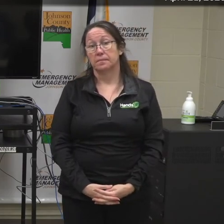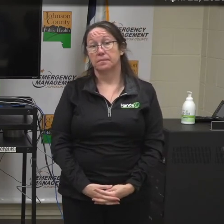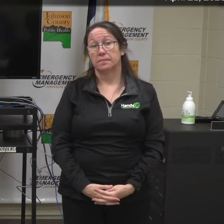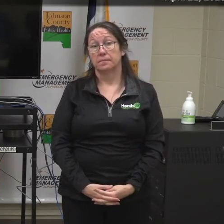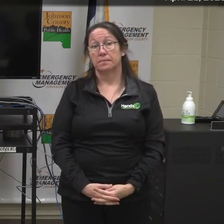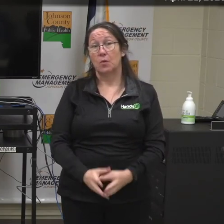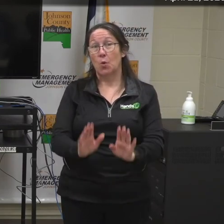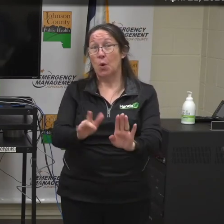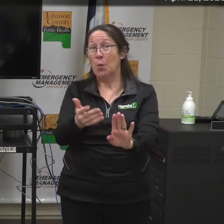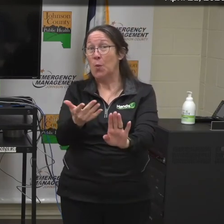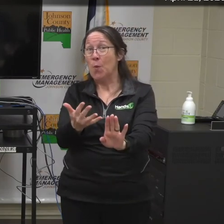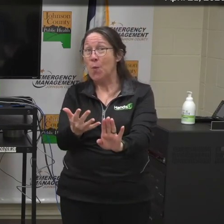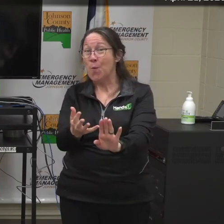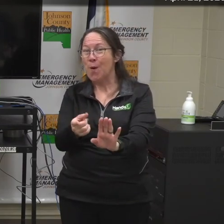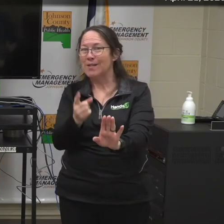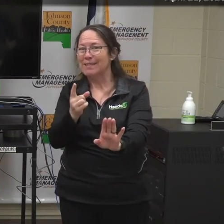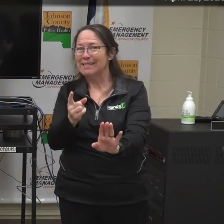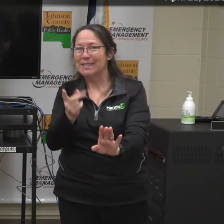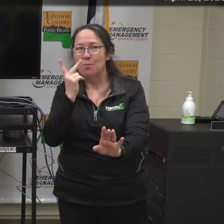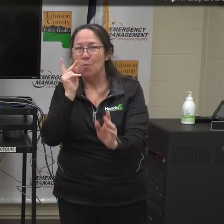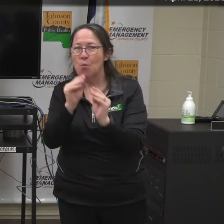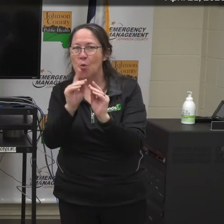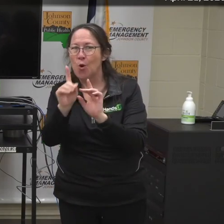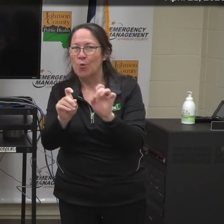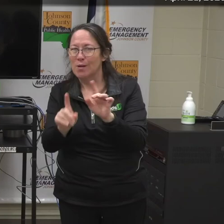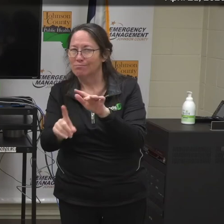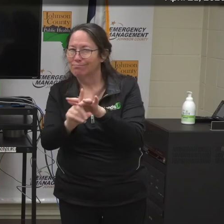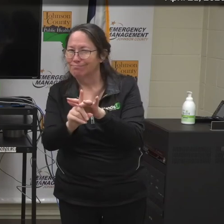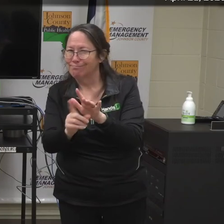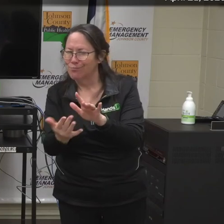We're going to give it a second to see if we get any more questions.